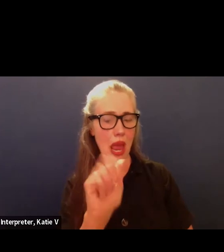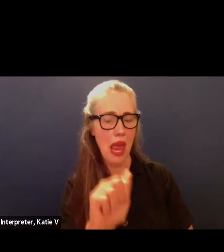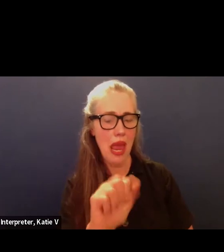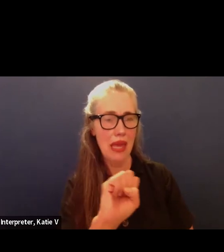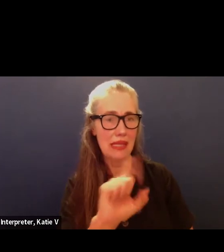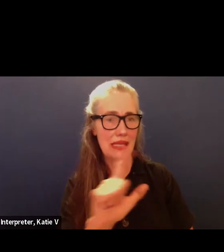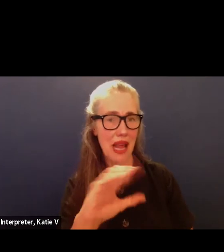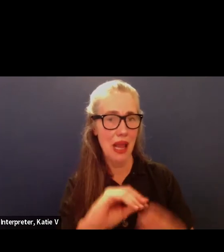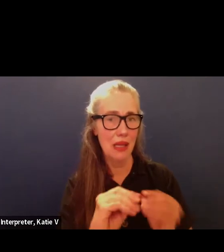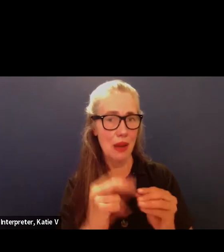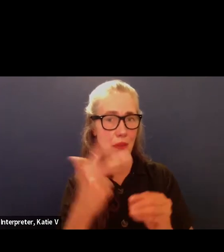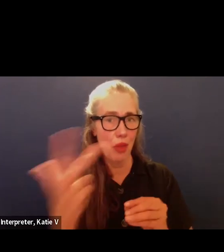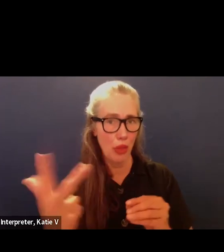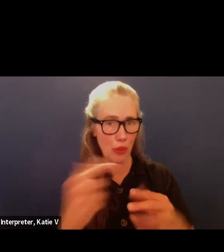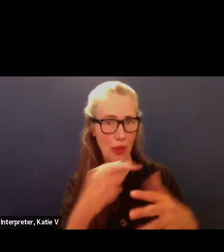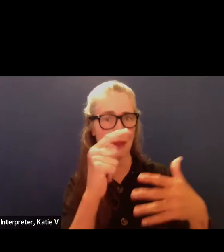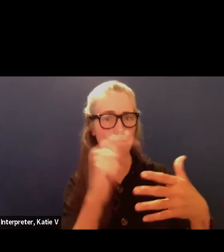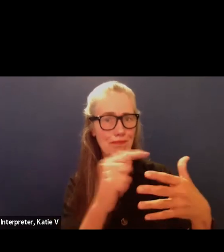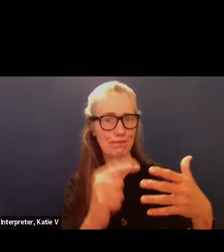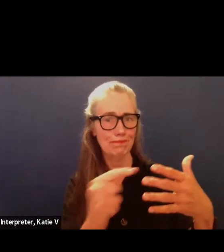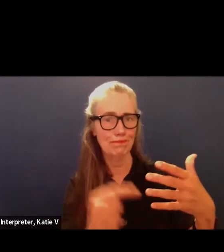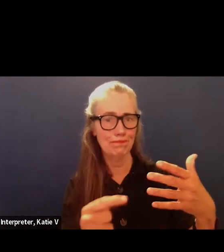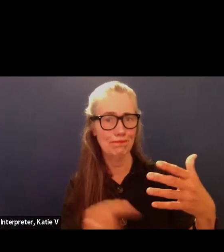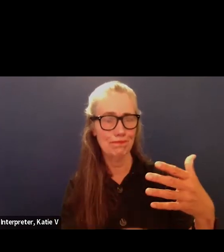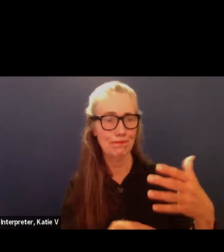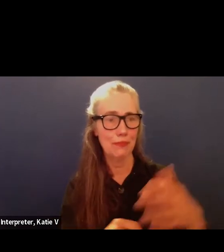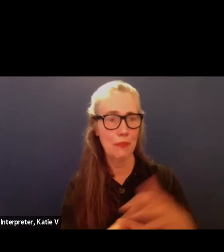yeah